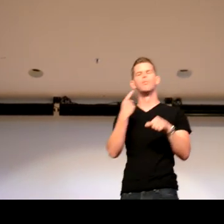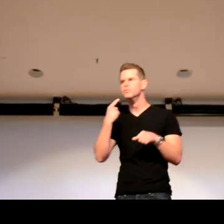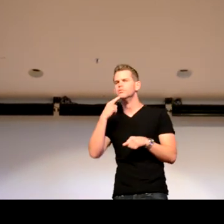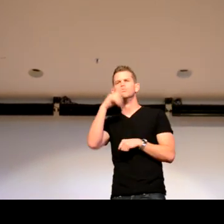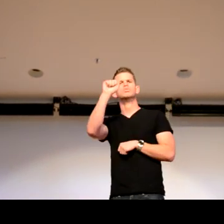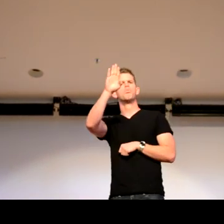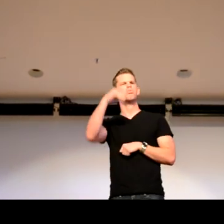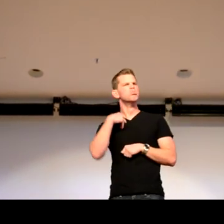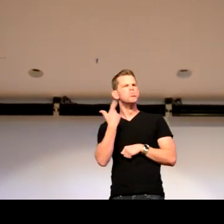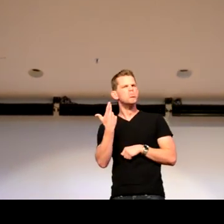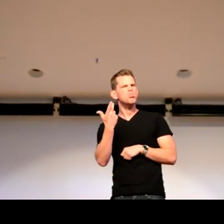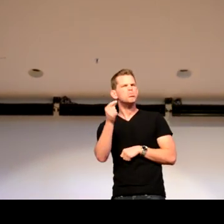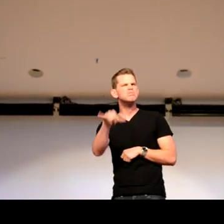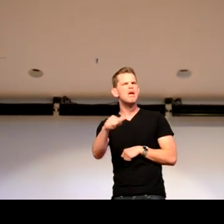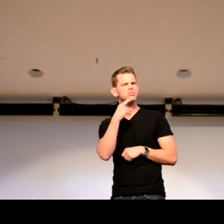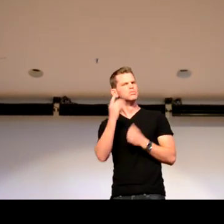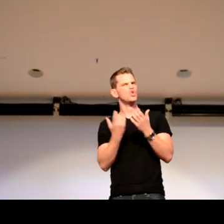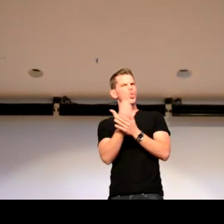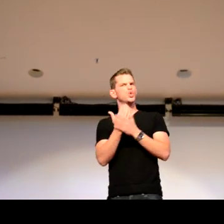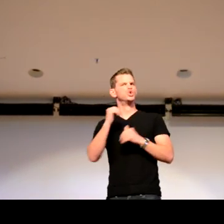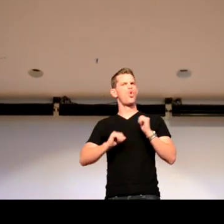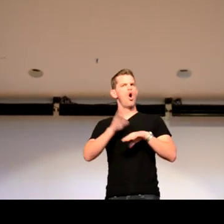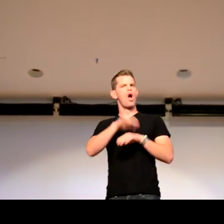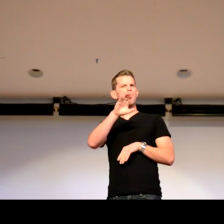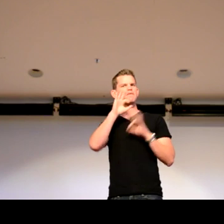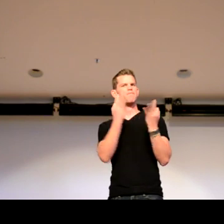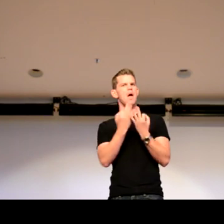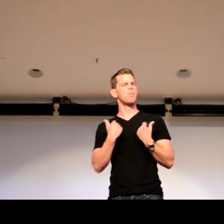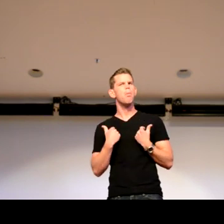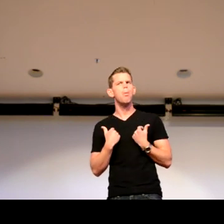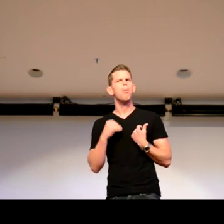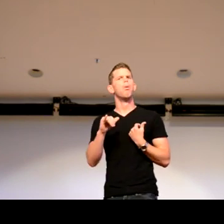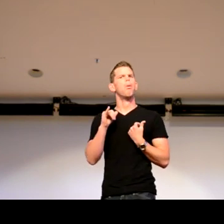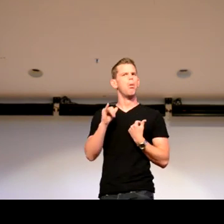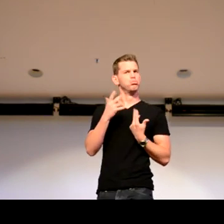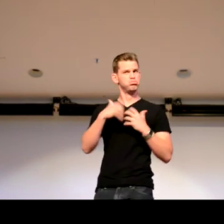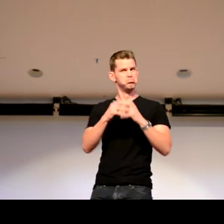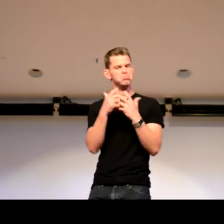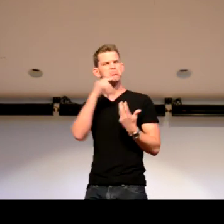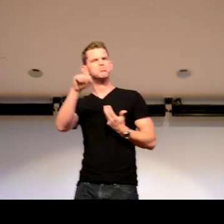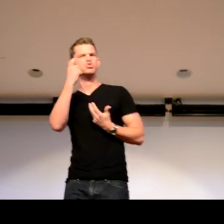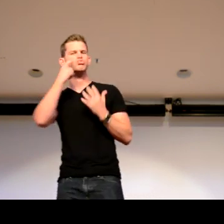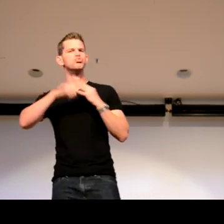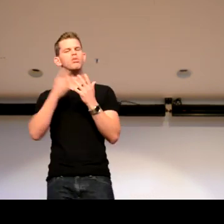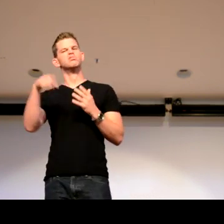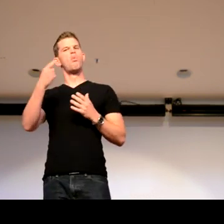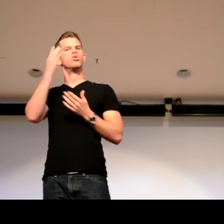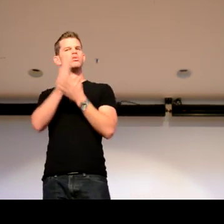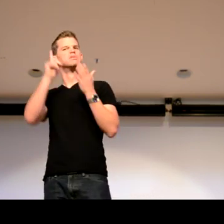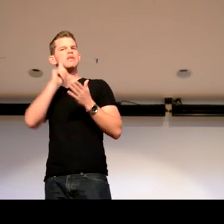And that was the first time. And I said, Switched at Birth, what is that? They said, it's a new show on ABC Family. And I said, oh, okay. Did it just start? And they said, yeah,